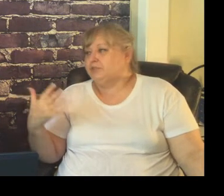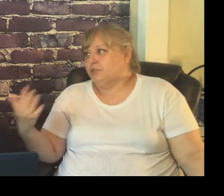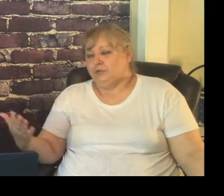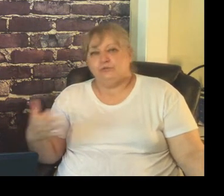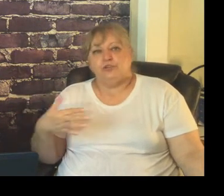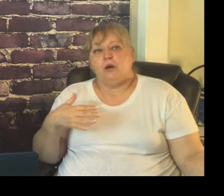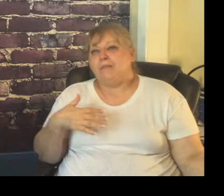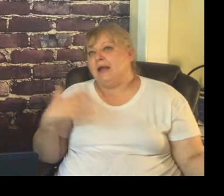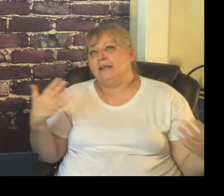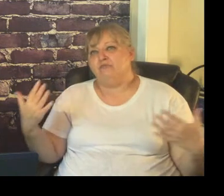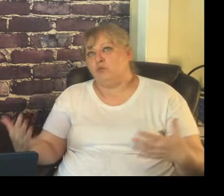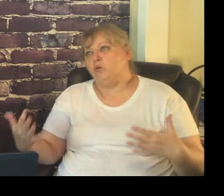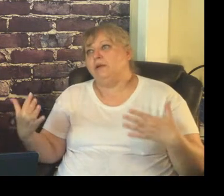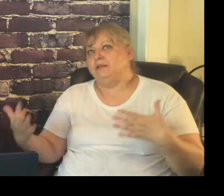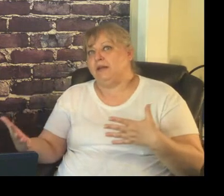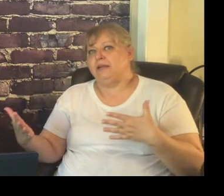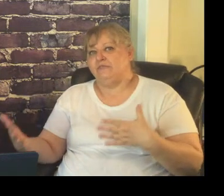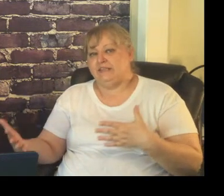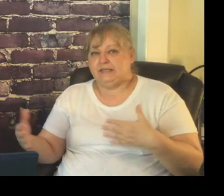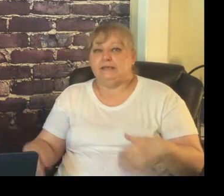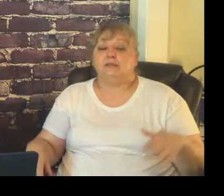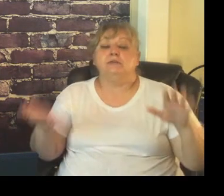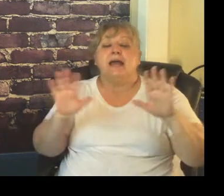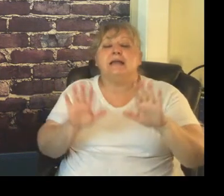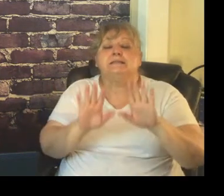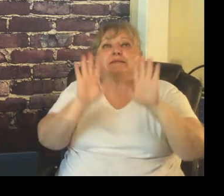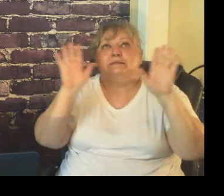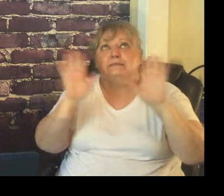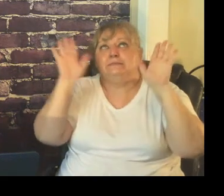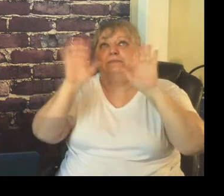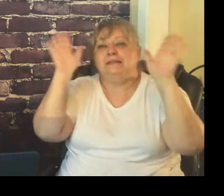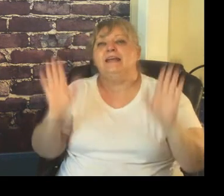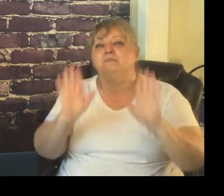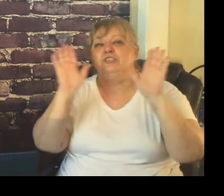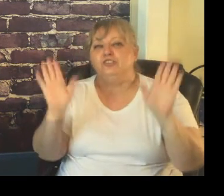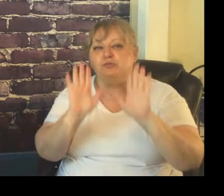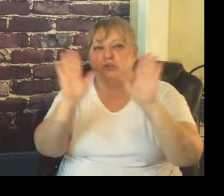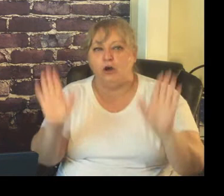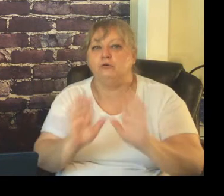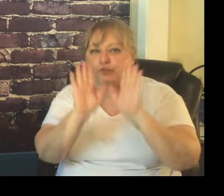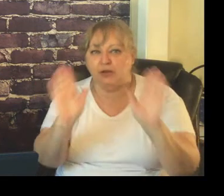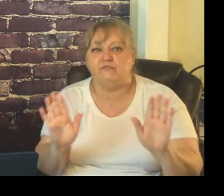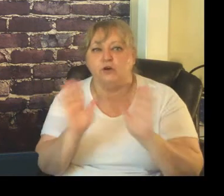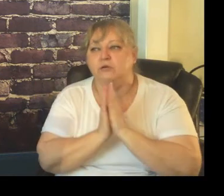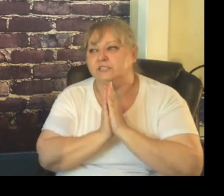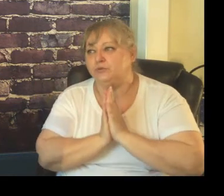to do so I'm kind of more inclined of this thing so not let me just go straight forward to